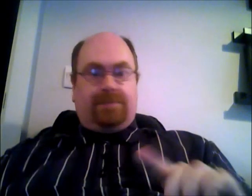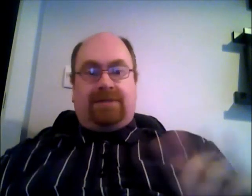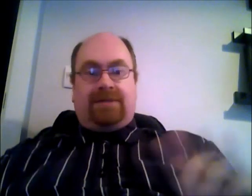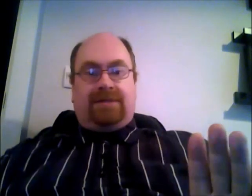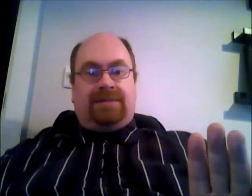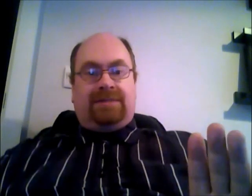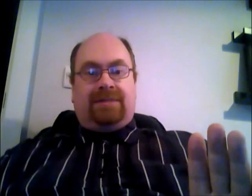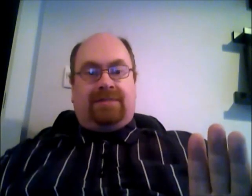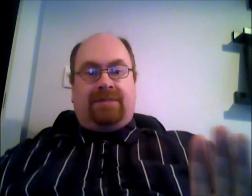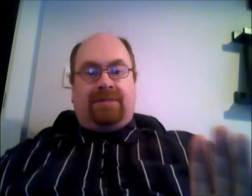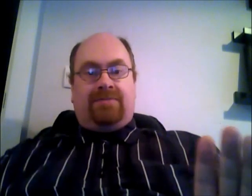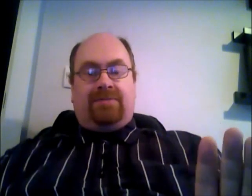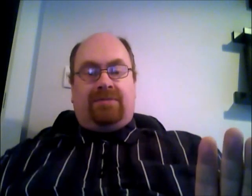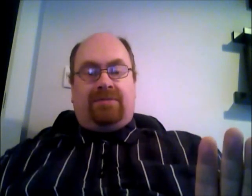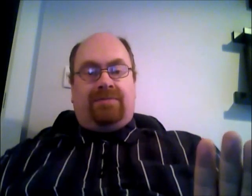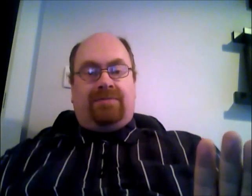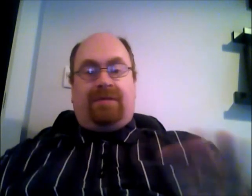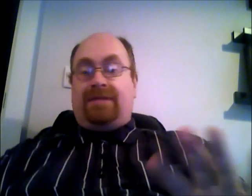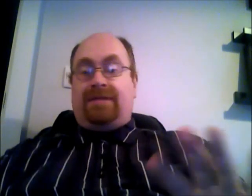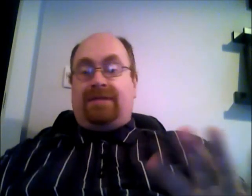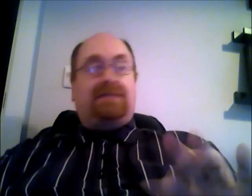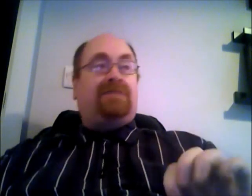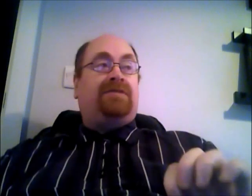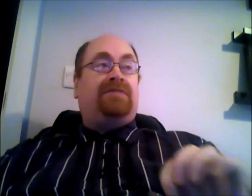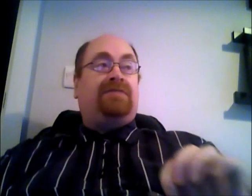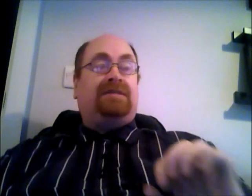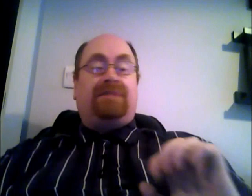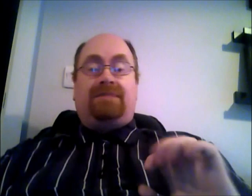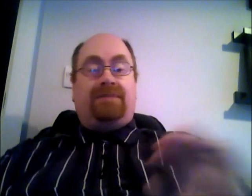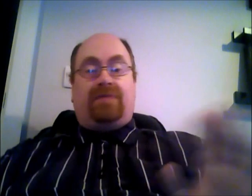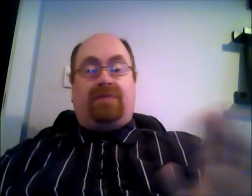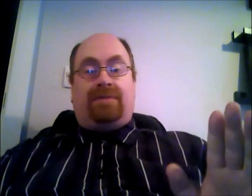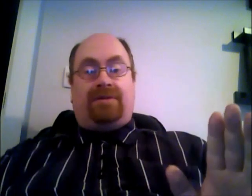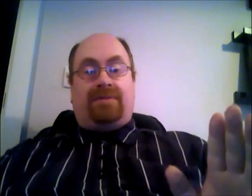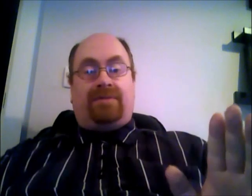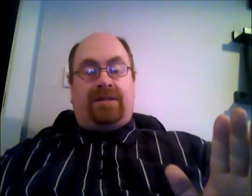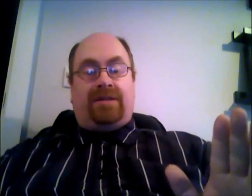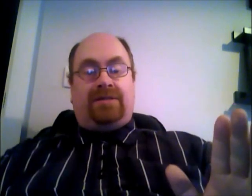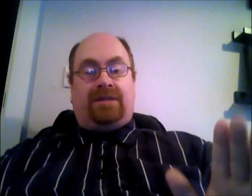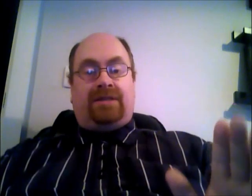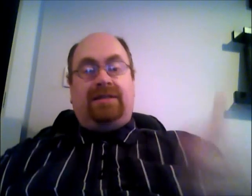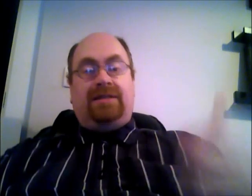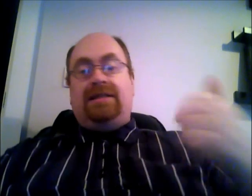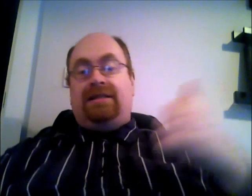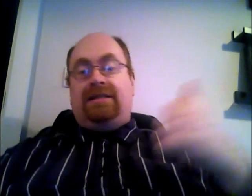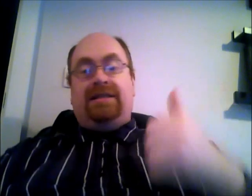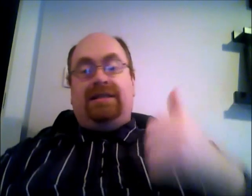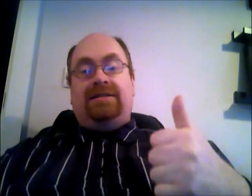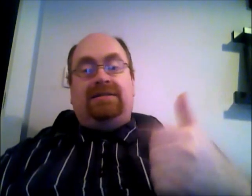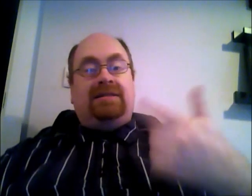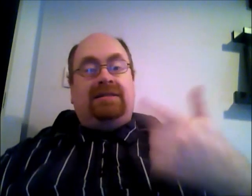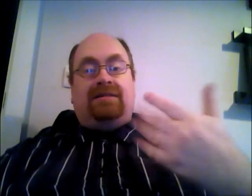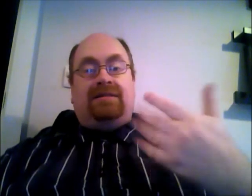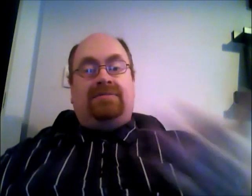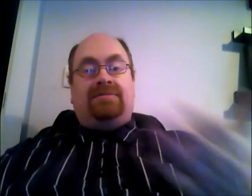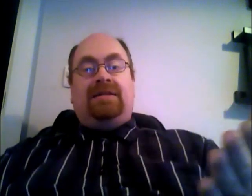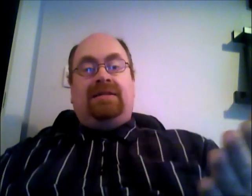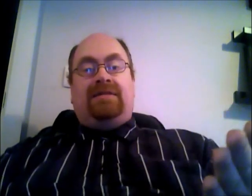you know it's just been a completely wipe privatization of services has been a complete wipeout number where it's tried in england you know and various